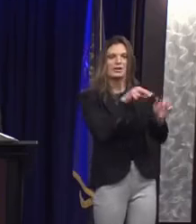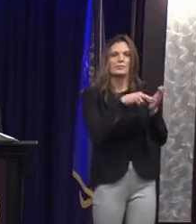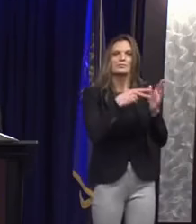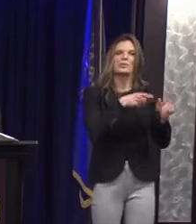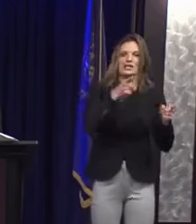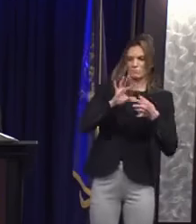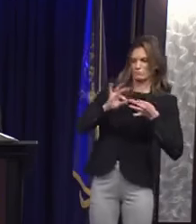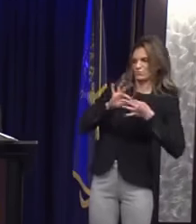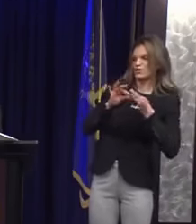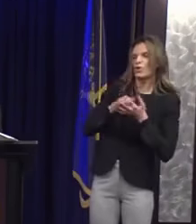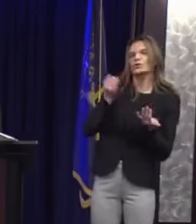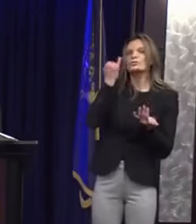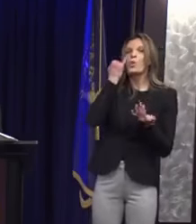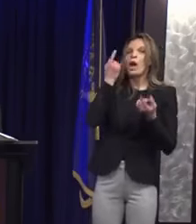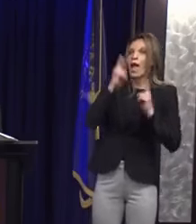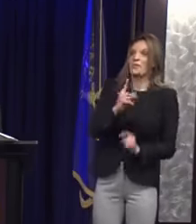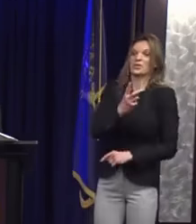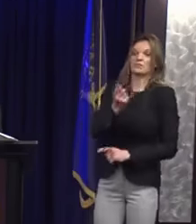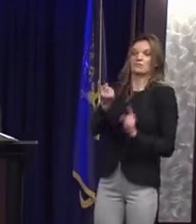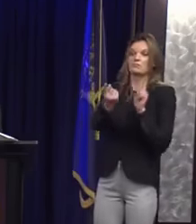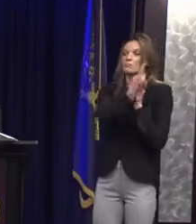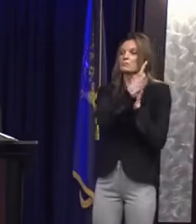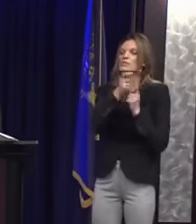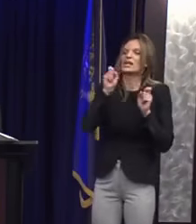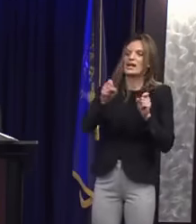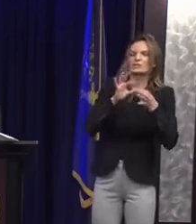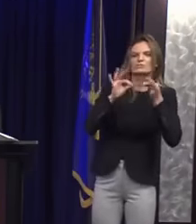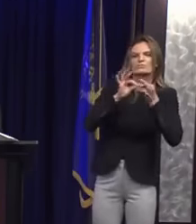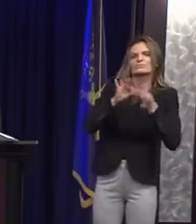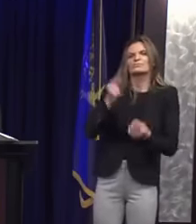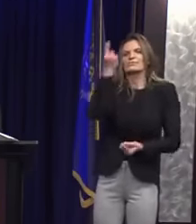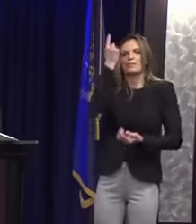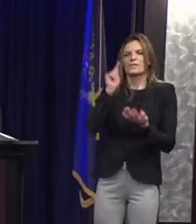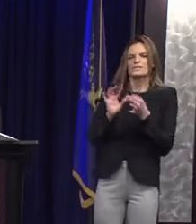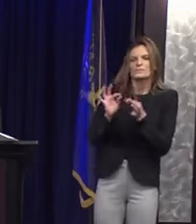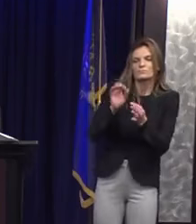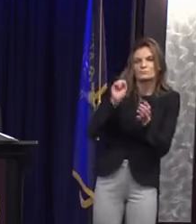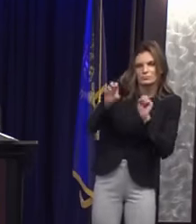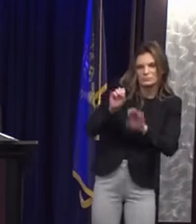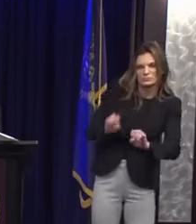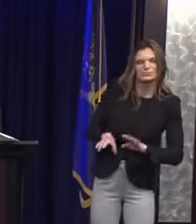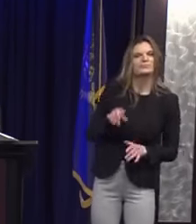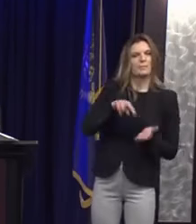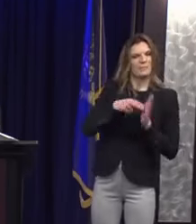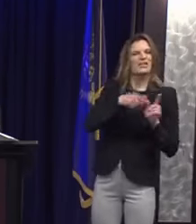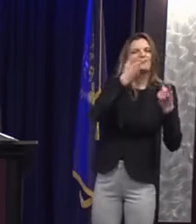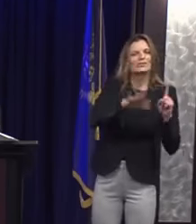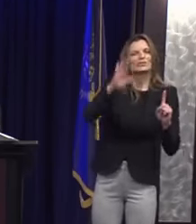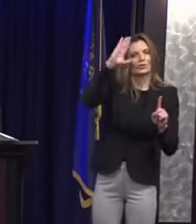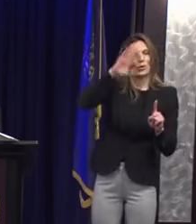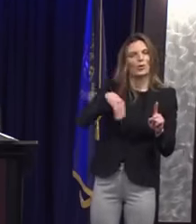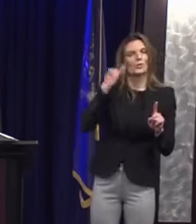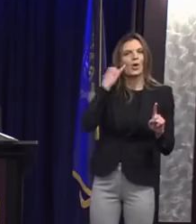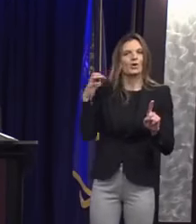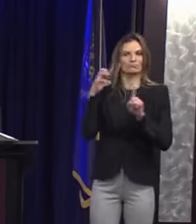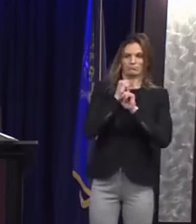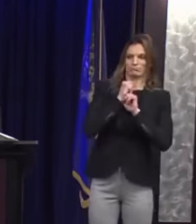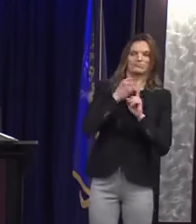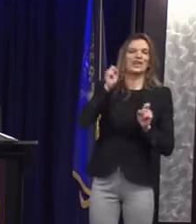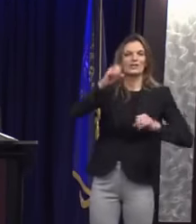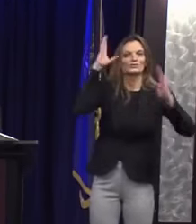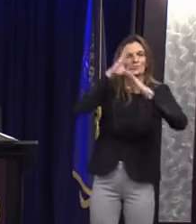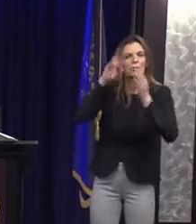comments made by Tissinger during the training session are unethical, possibly even immoral,